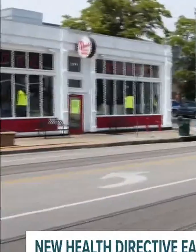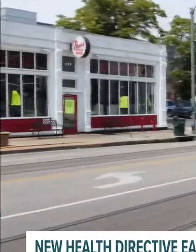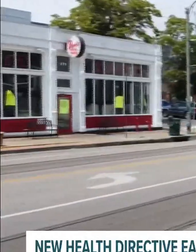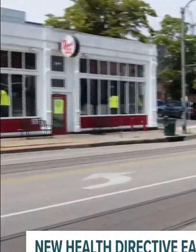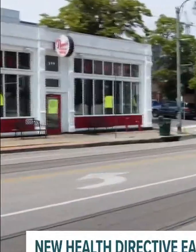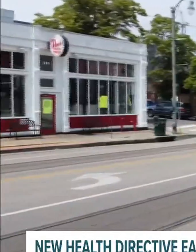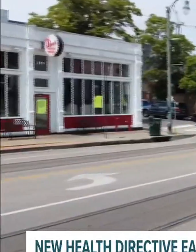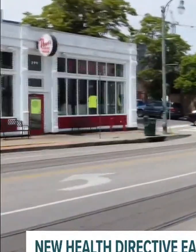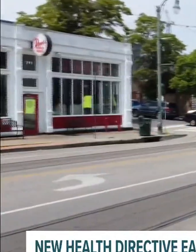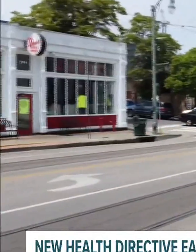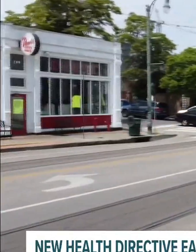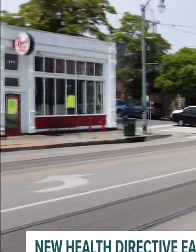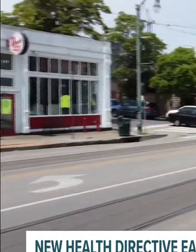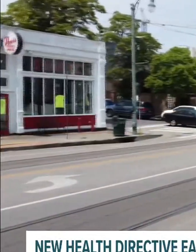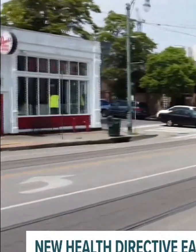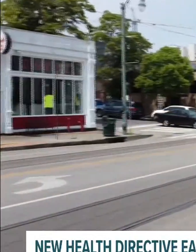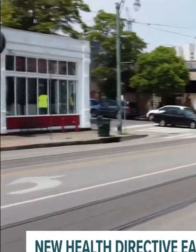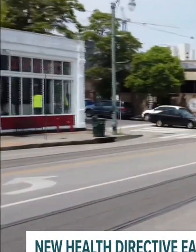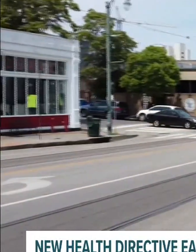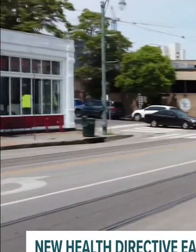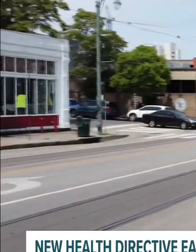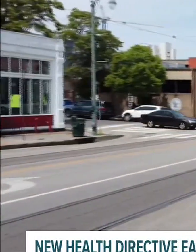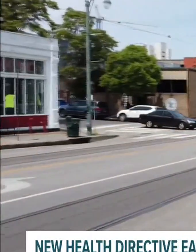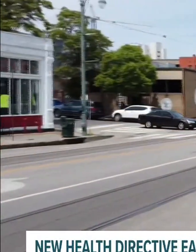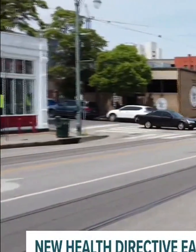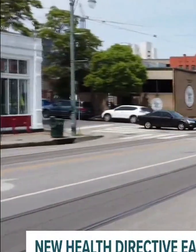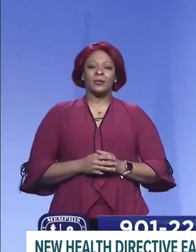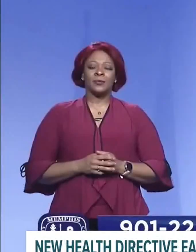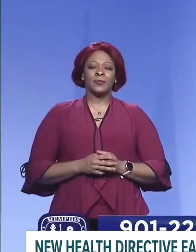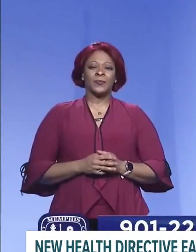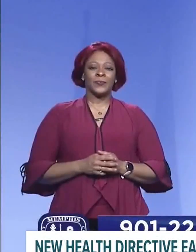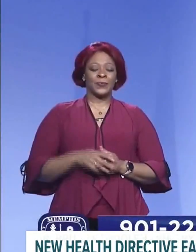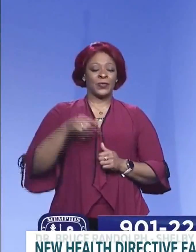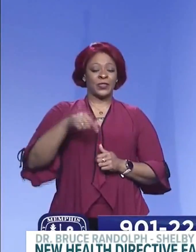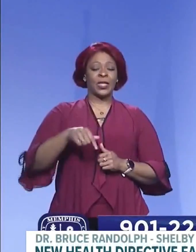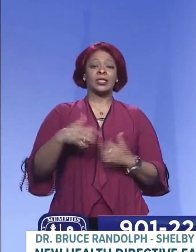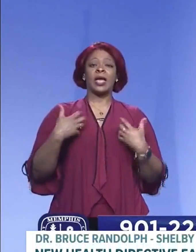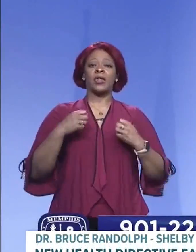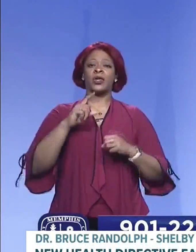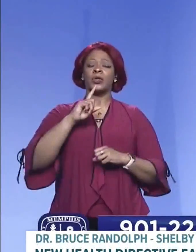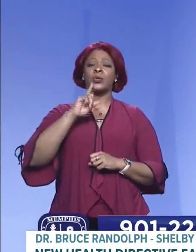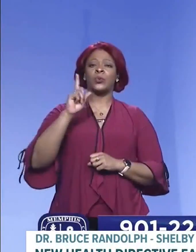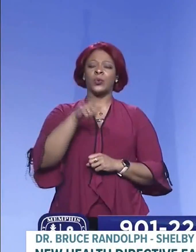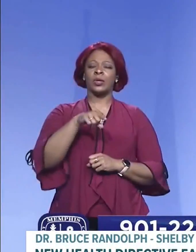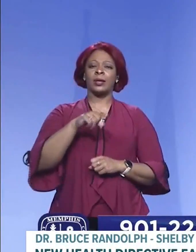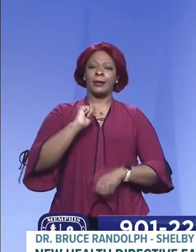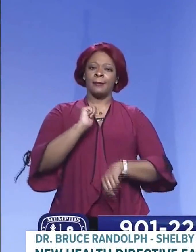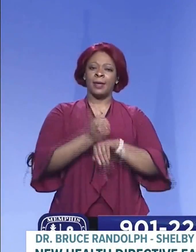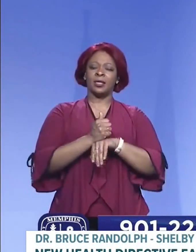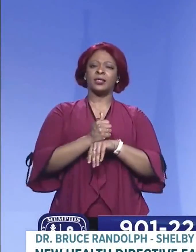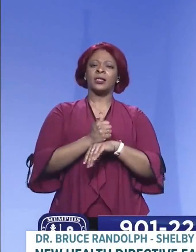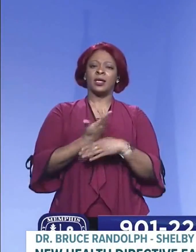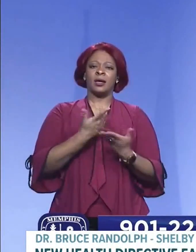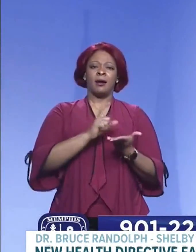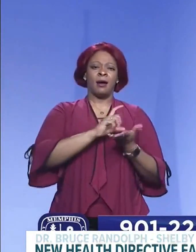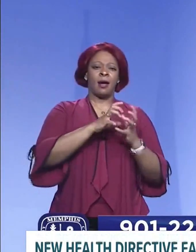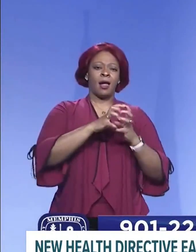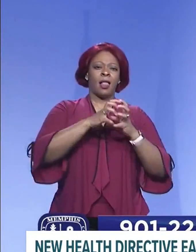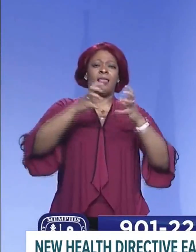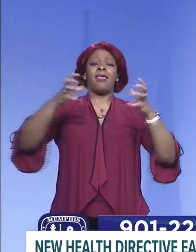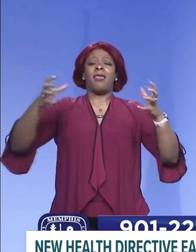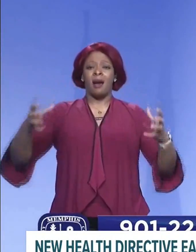restrictions in the next health directive which takes effect Saturday. This directive place a lot of emphasis